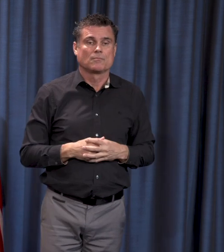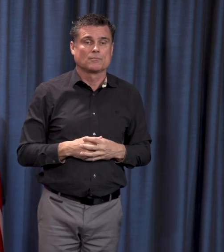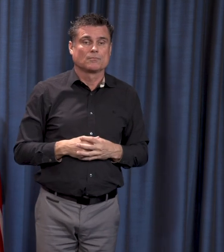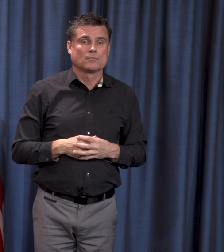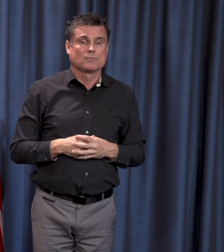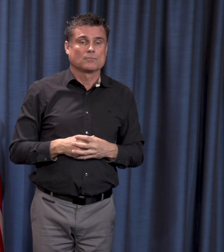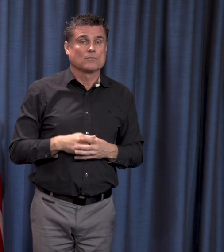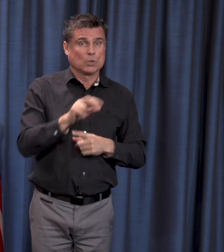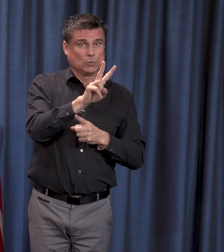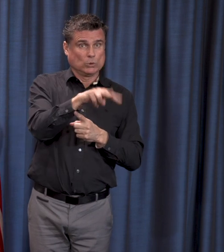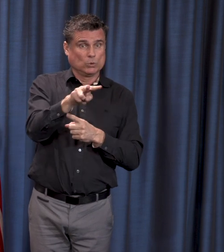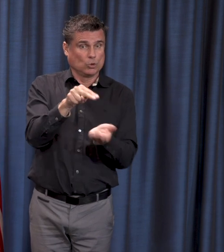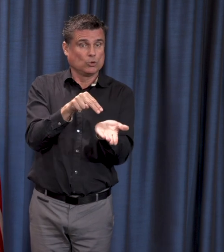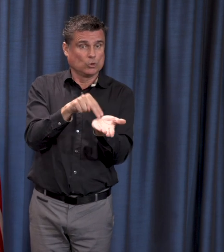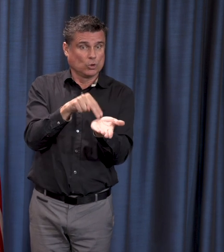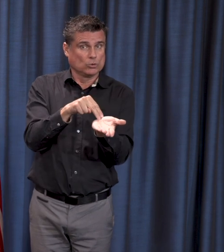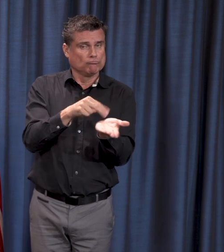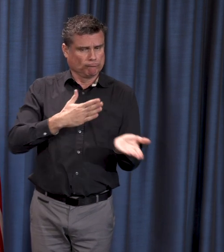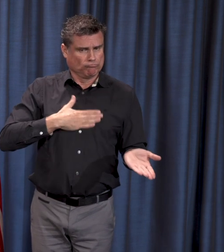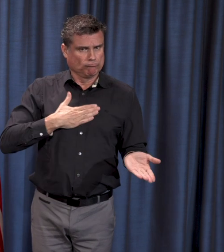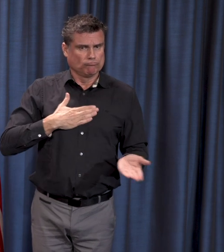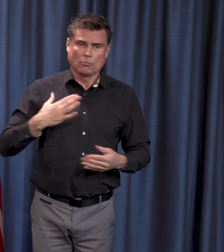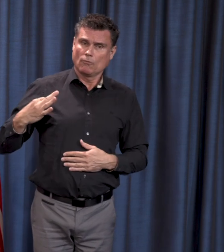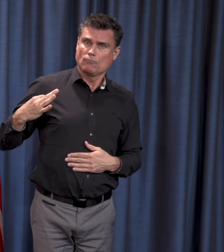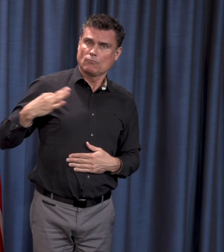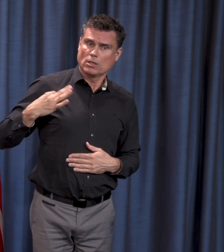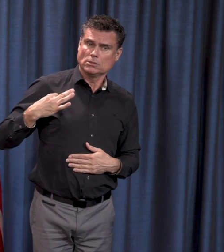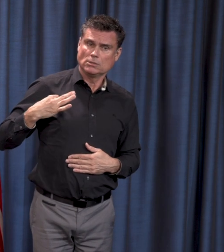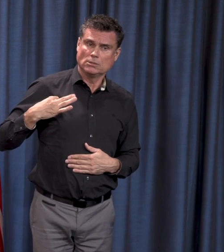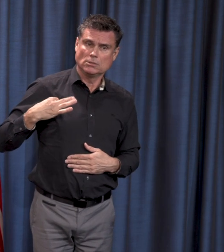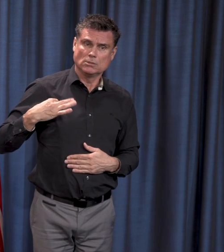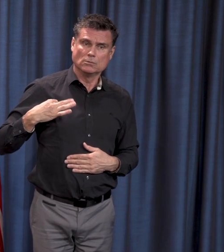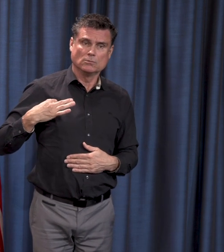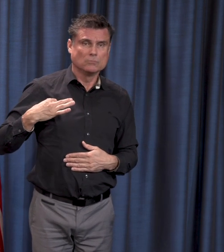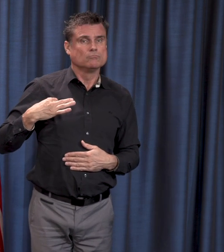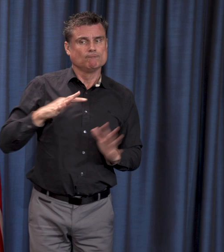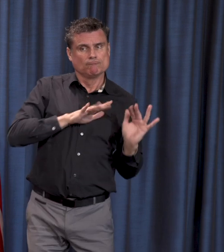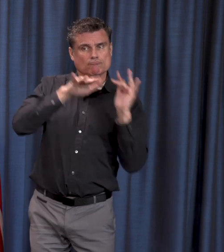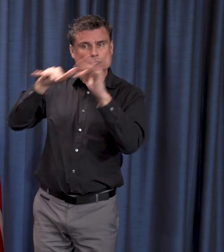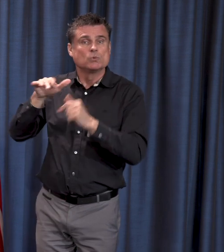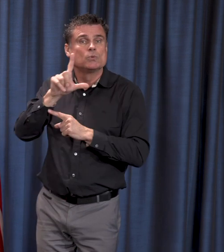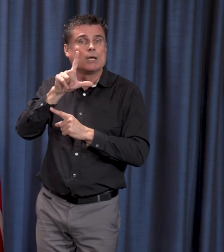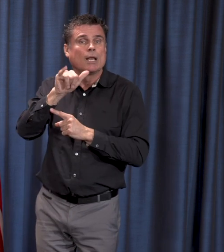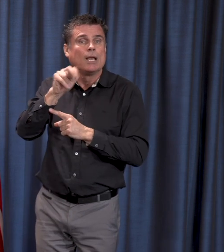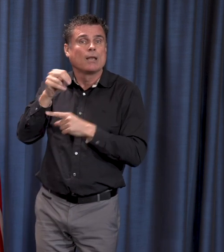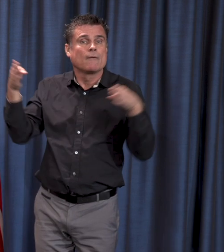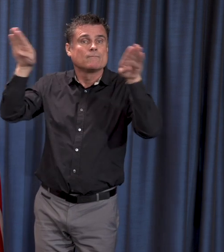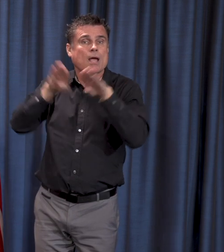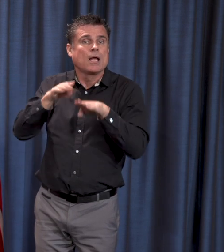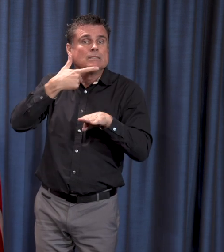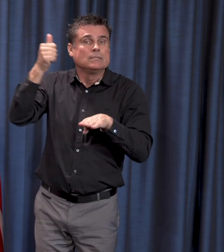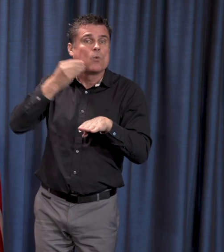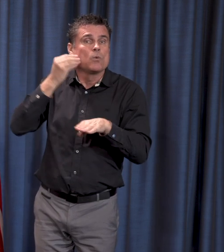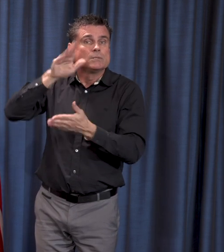22 volunteered to go in and assist at the Lynn Valley Care Home, which is an extraordinary thing. We've